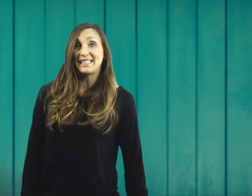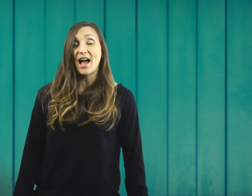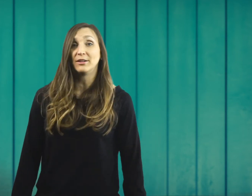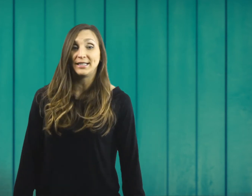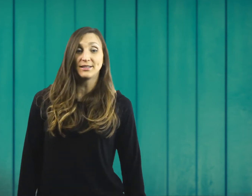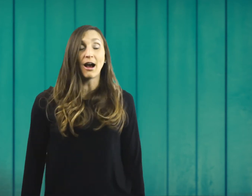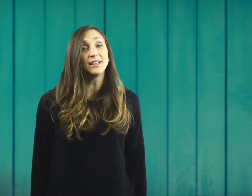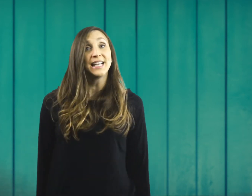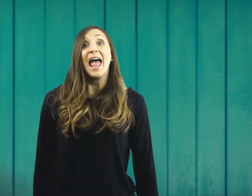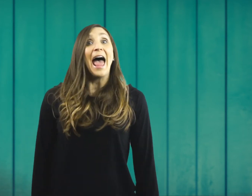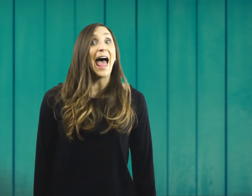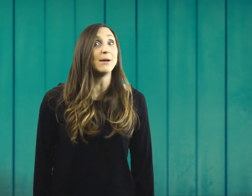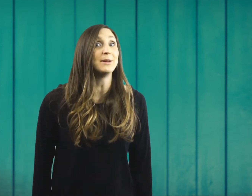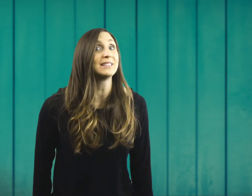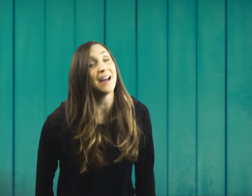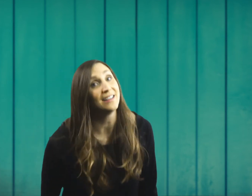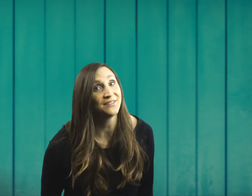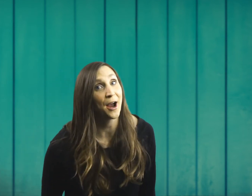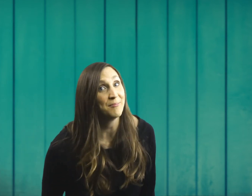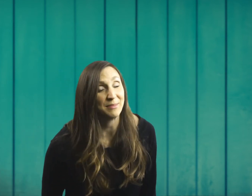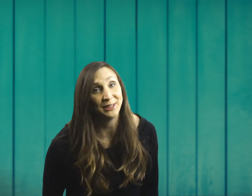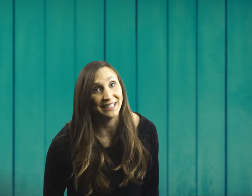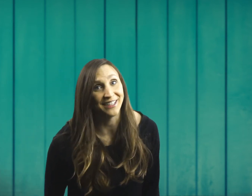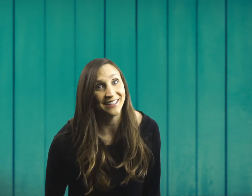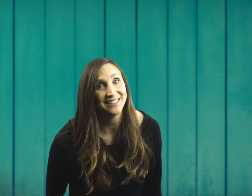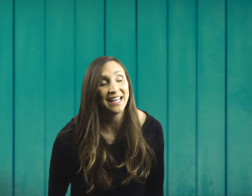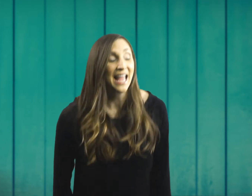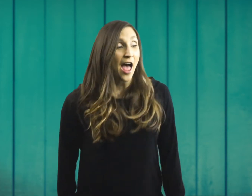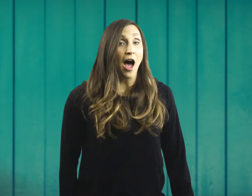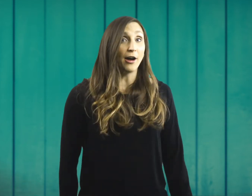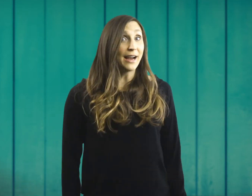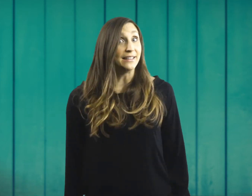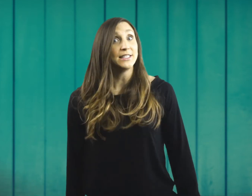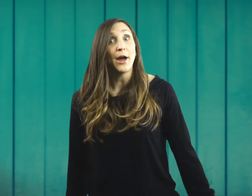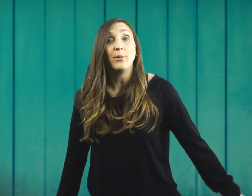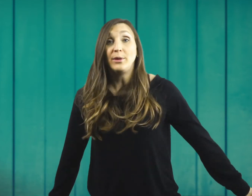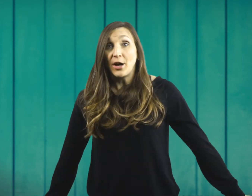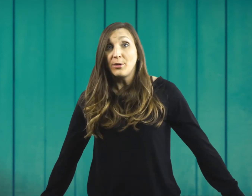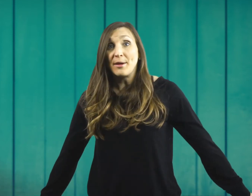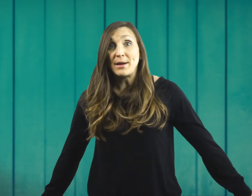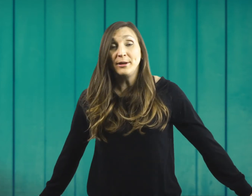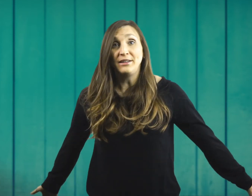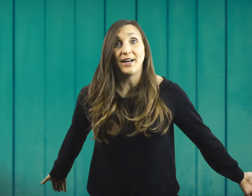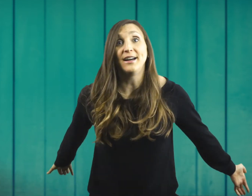down. Crisscross applesauce for our memory verse. All right, so when we go to our memory verse,